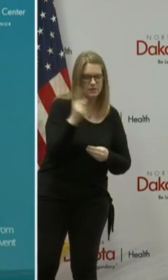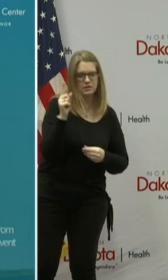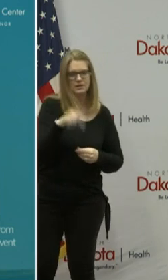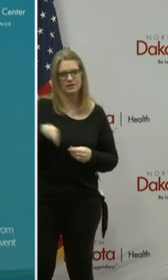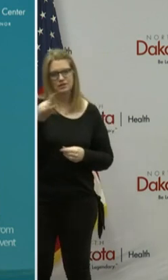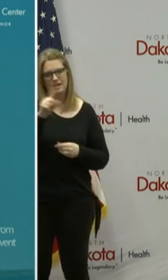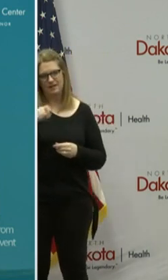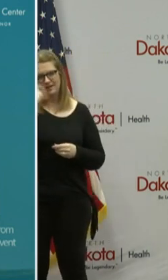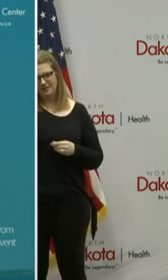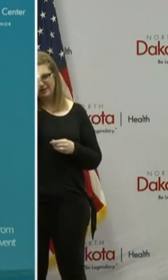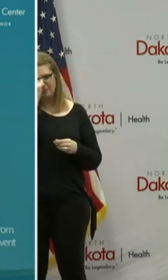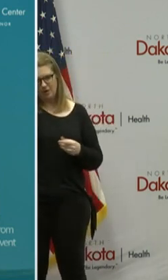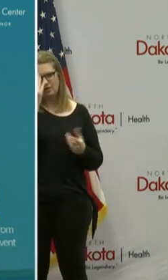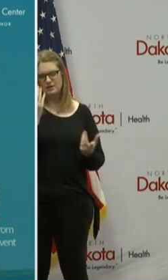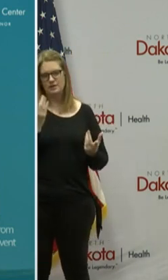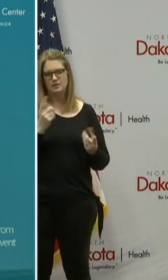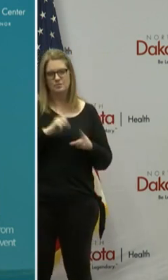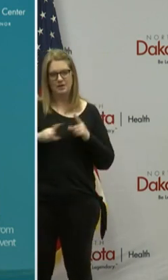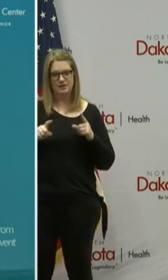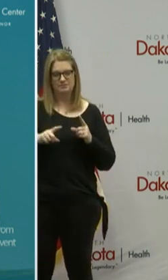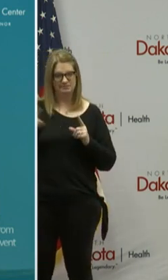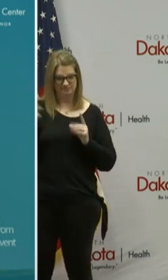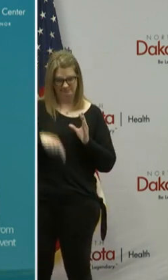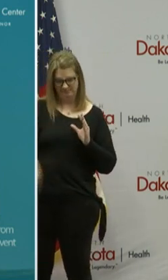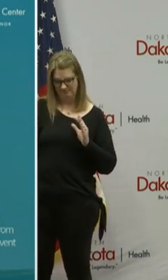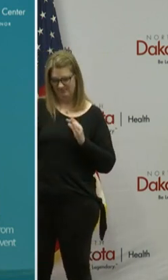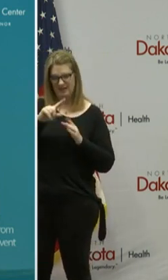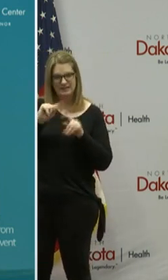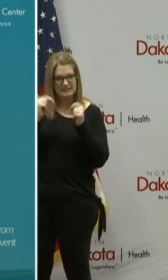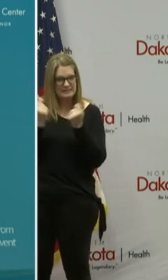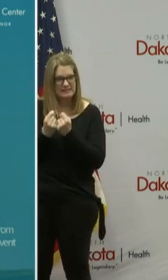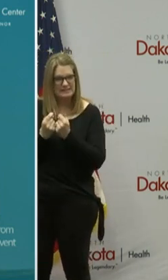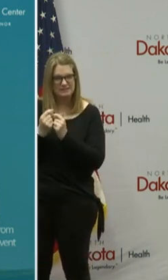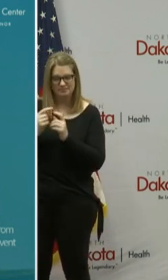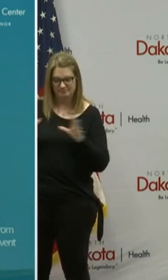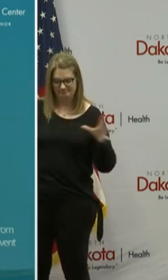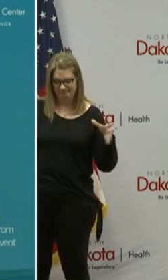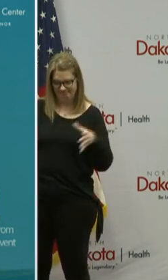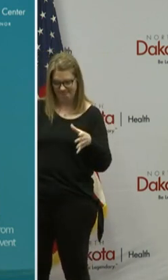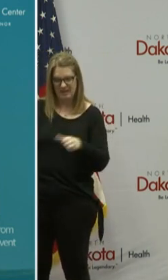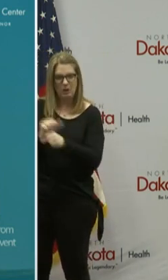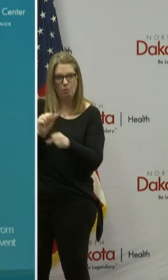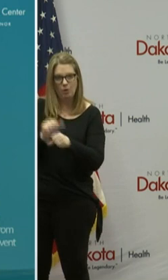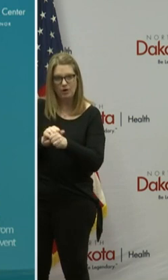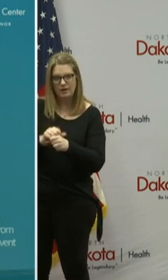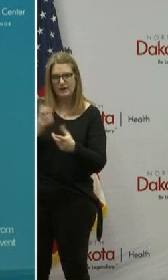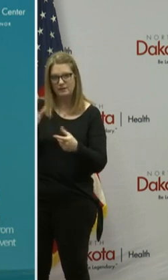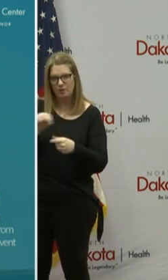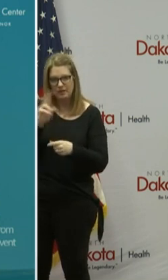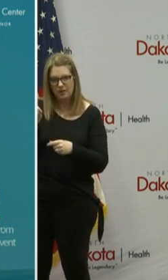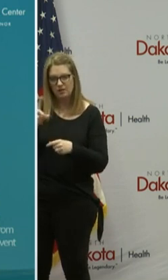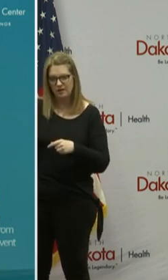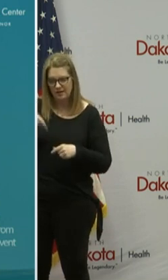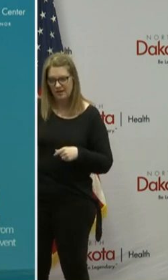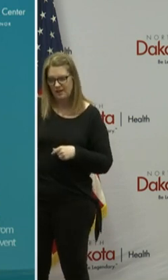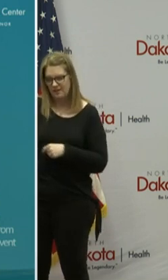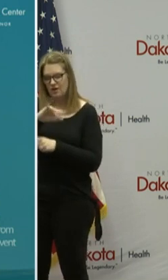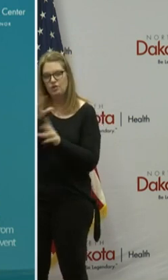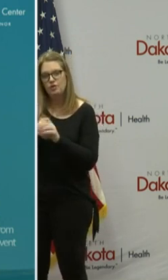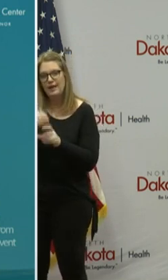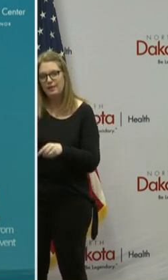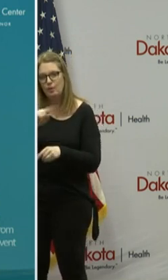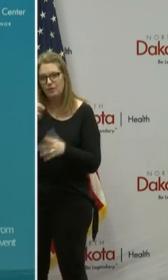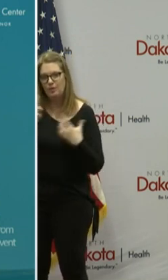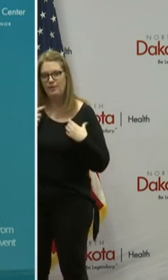consideration but given that all of these team members work in North Dakota that all of them are in the all true or the North Dakota Health Service area